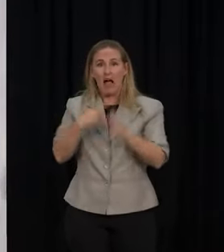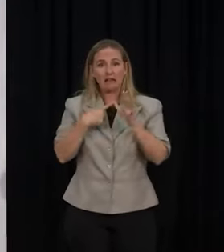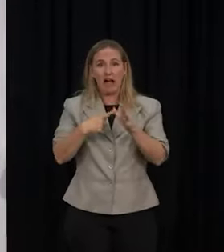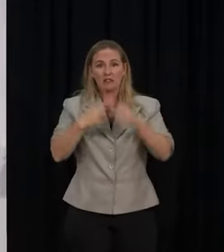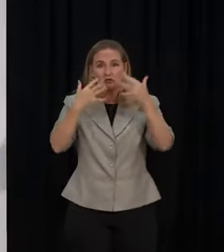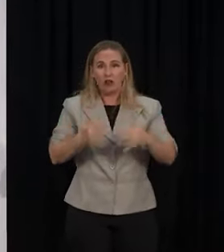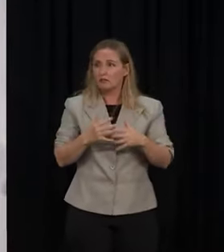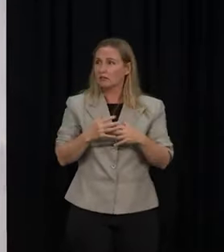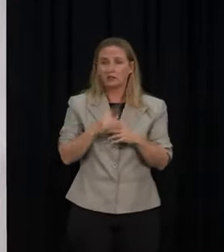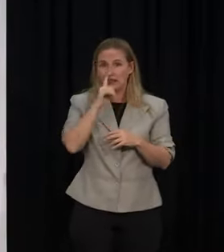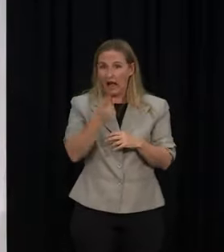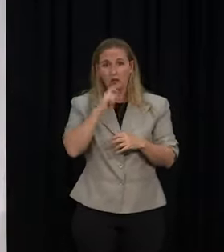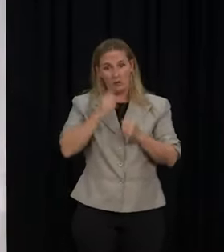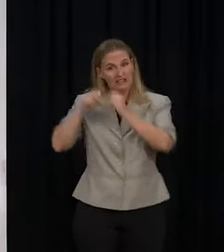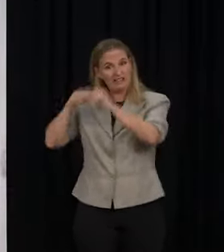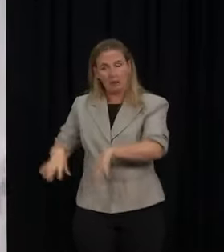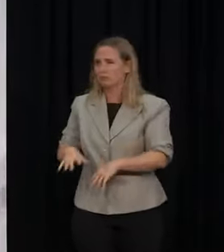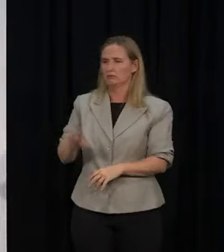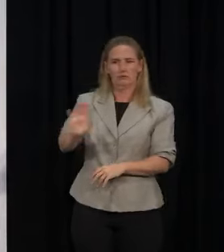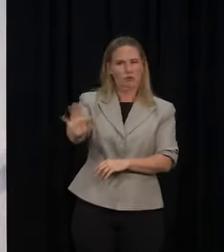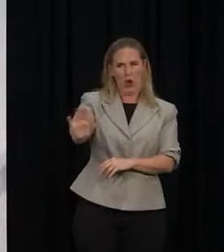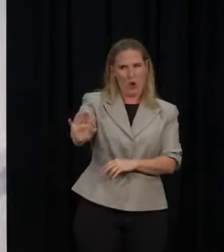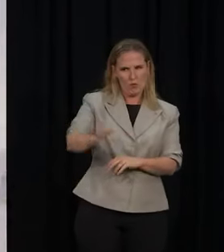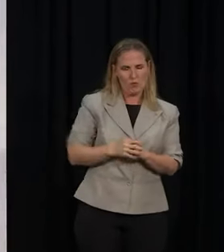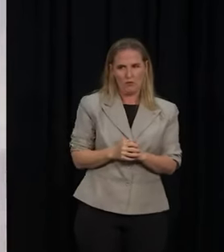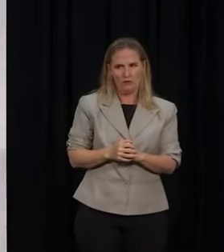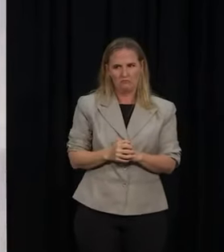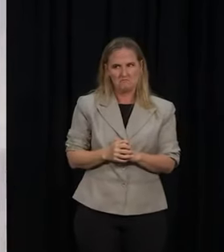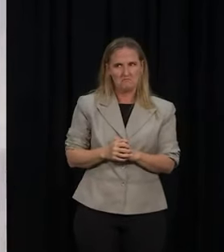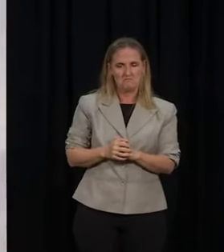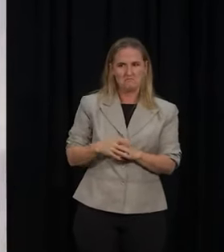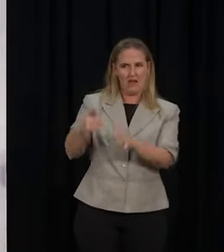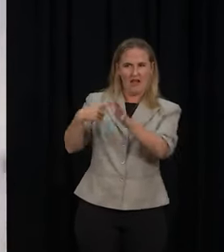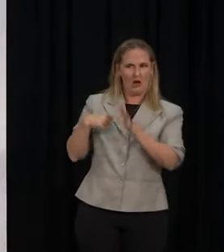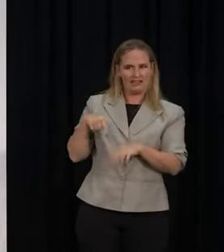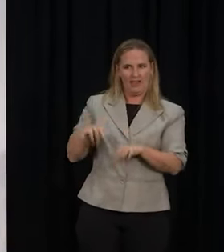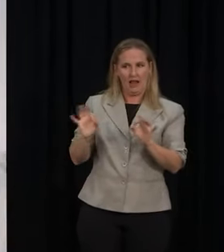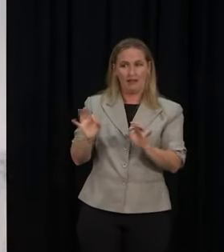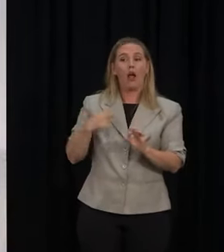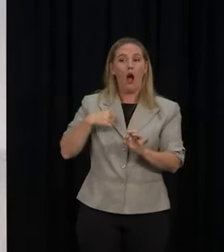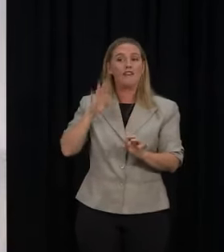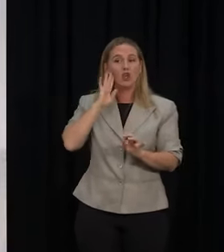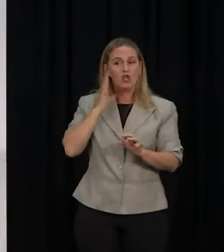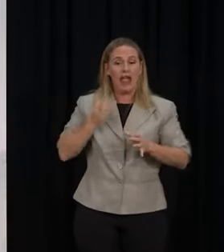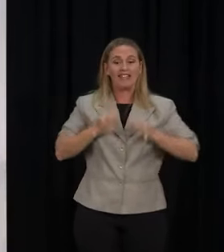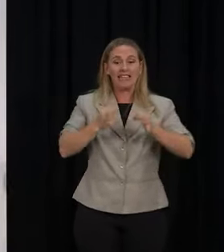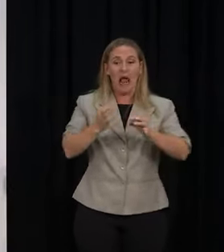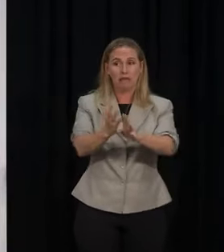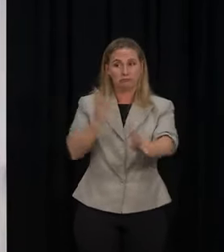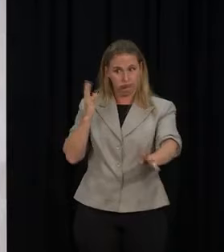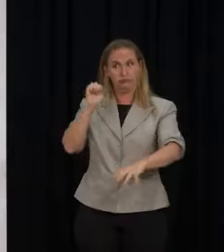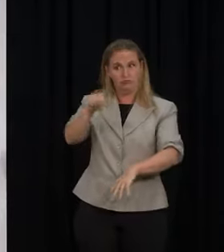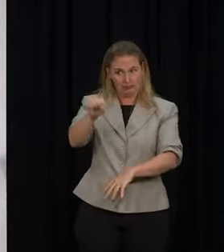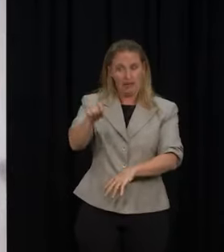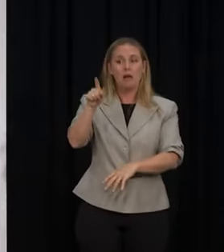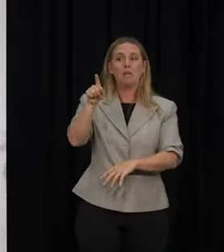advised. What I've been advised is that there is an ability to move through some of the backlog in a way that should prevent that